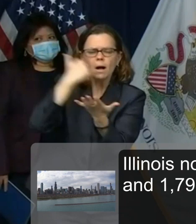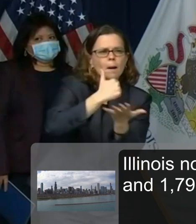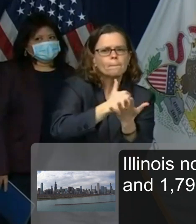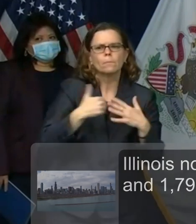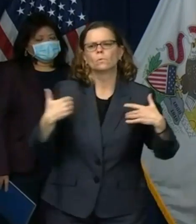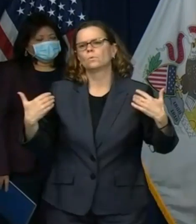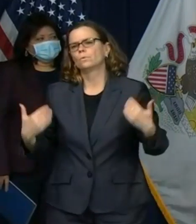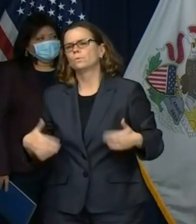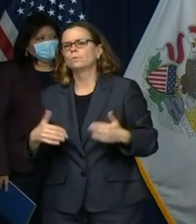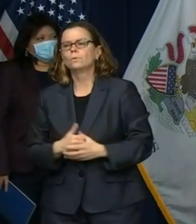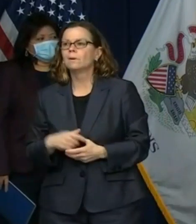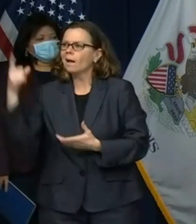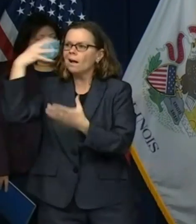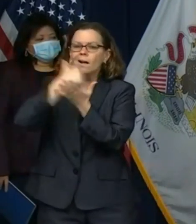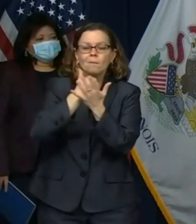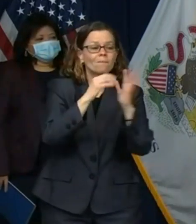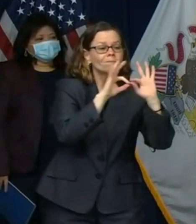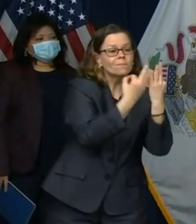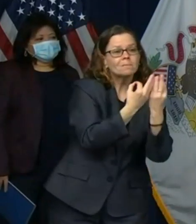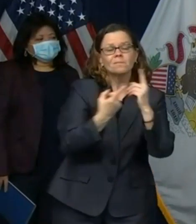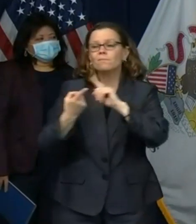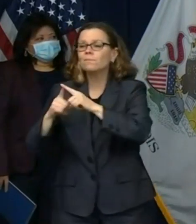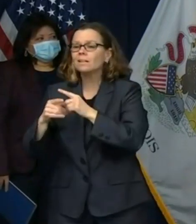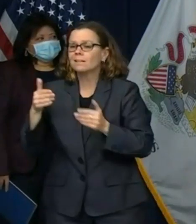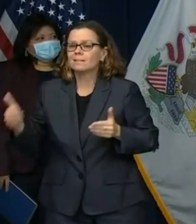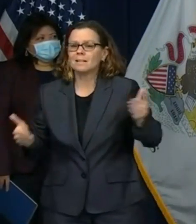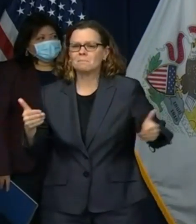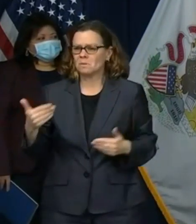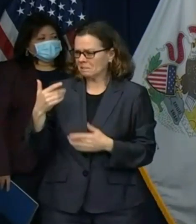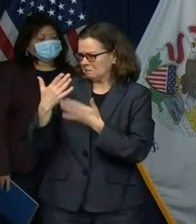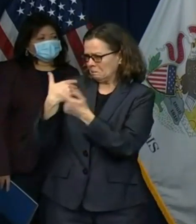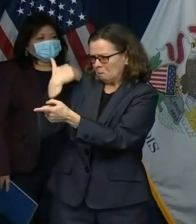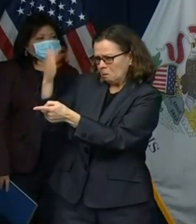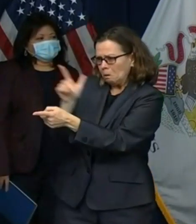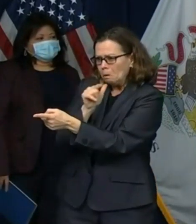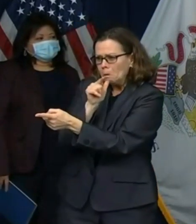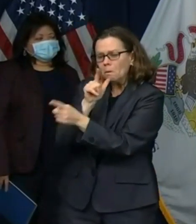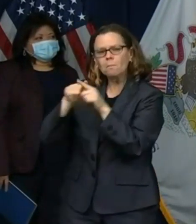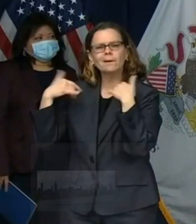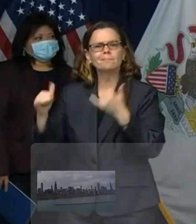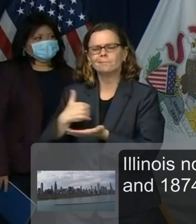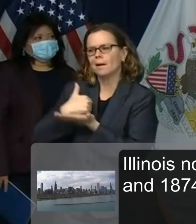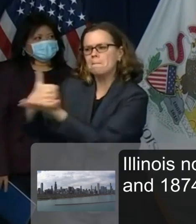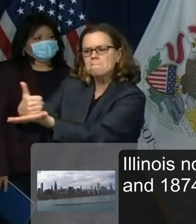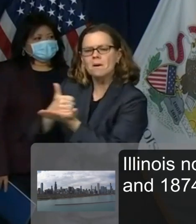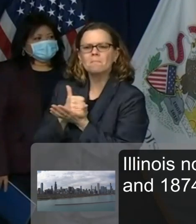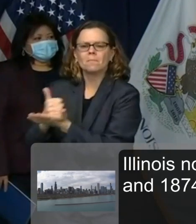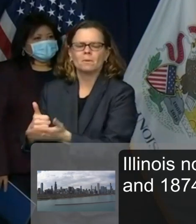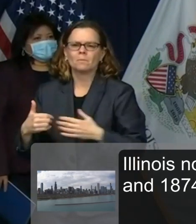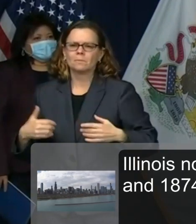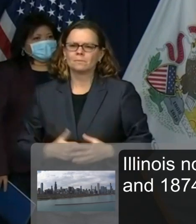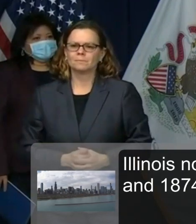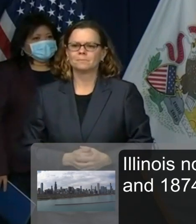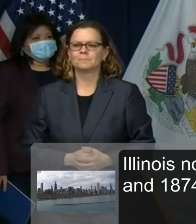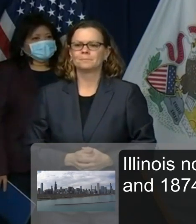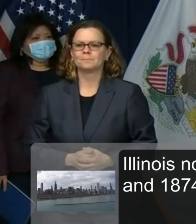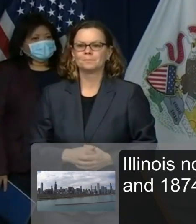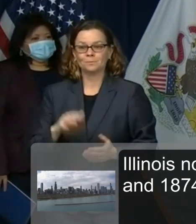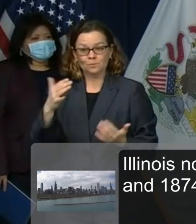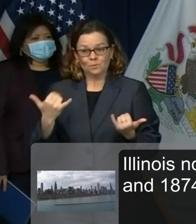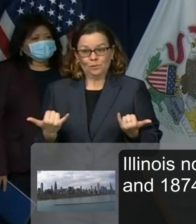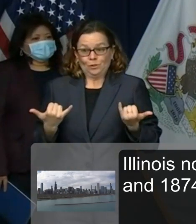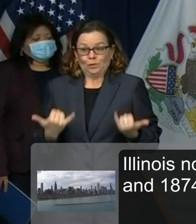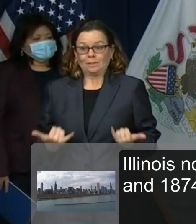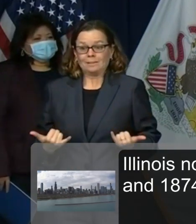and even for strangers today marks the last day of national volunteer week and i